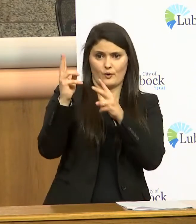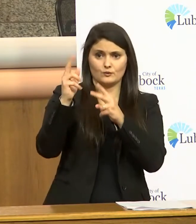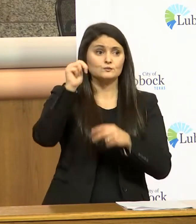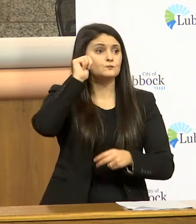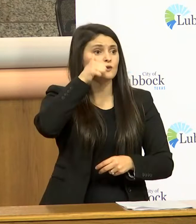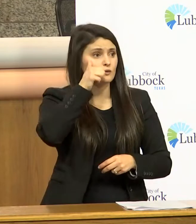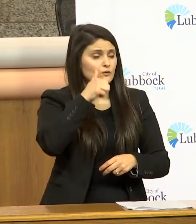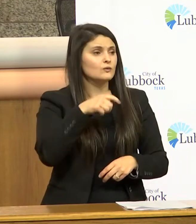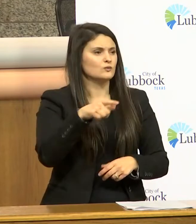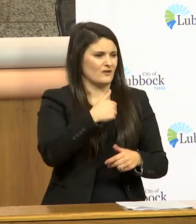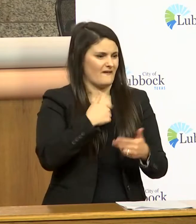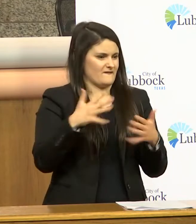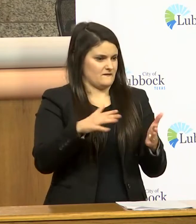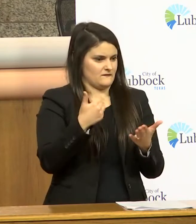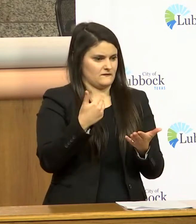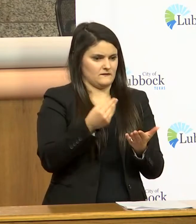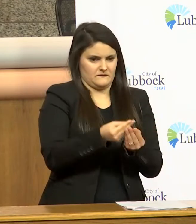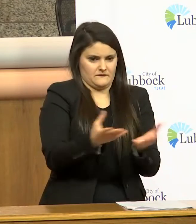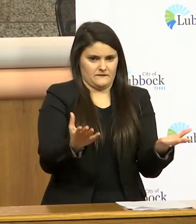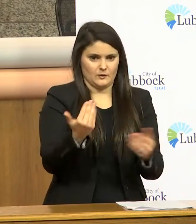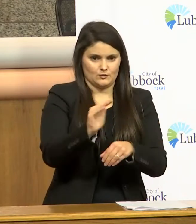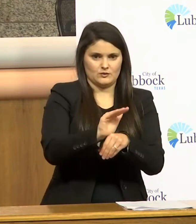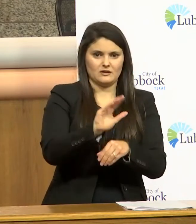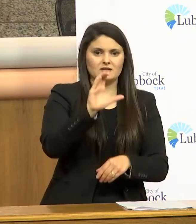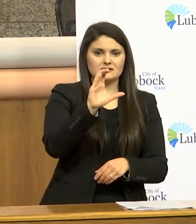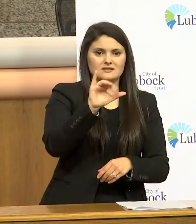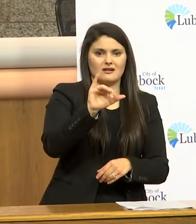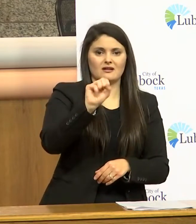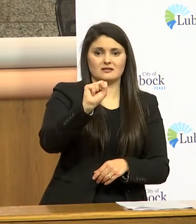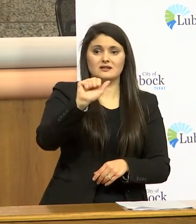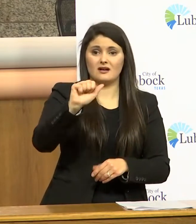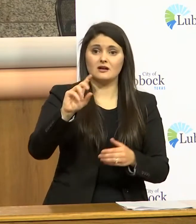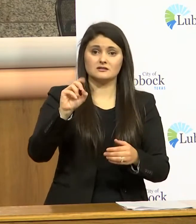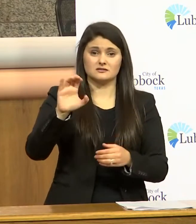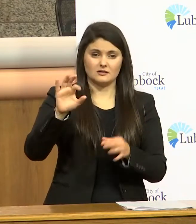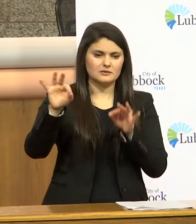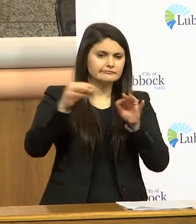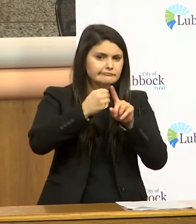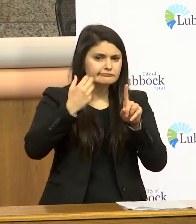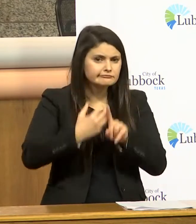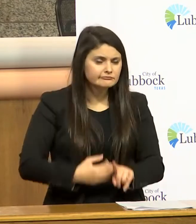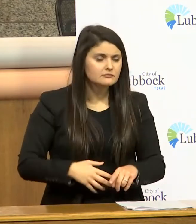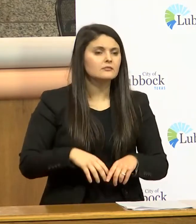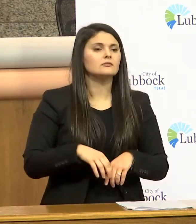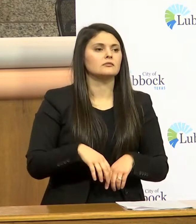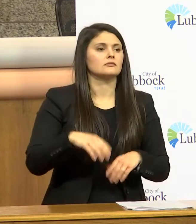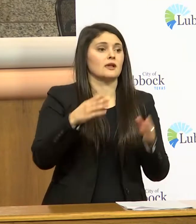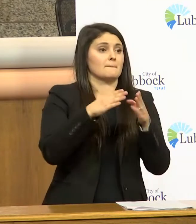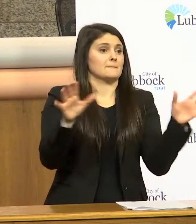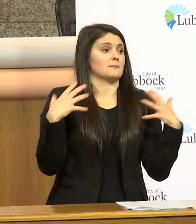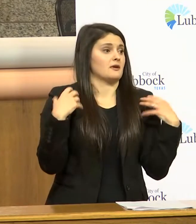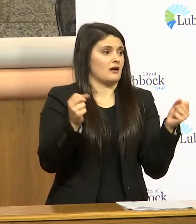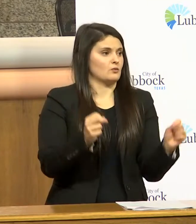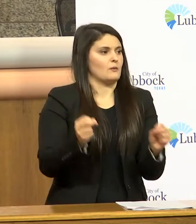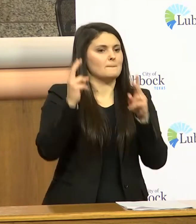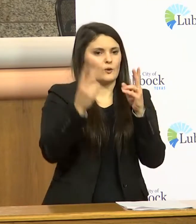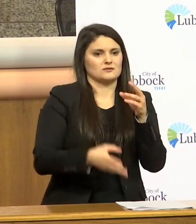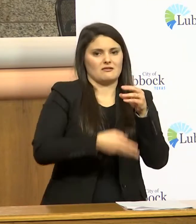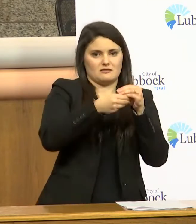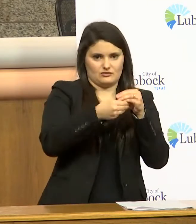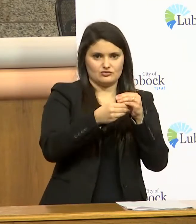tomorrow you have one of them tonight and that is that cisa document public health will be posting an additional advisory